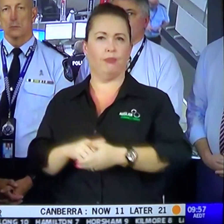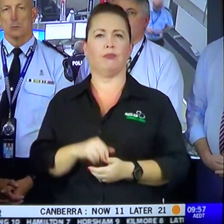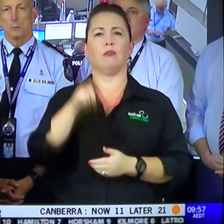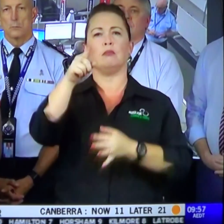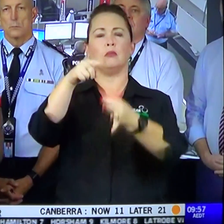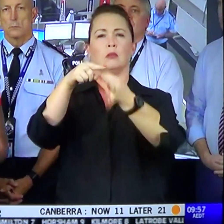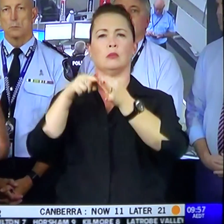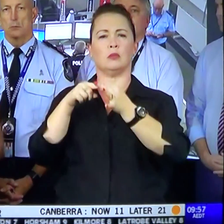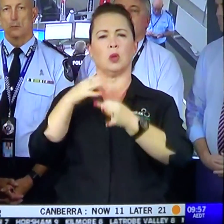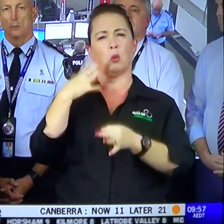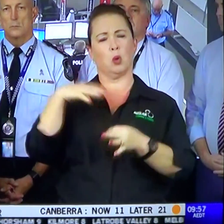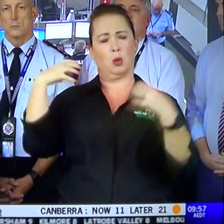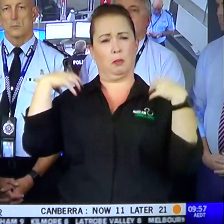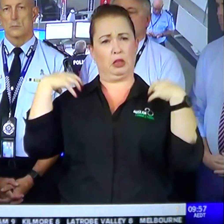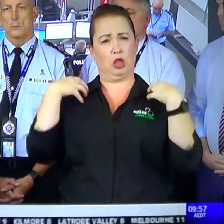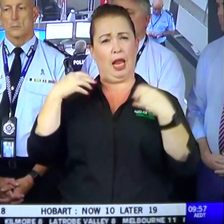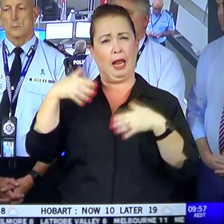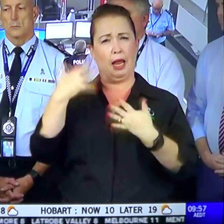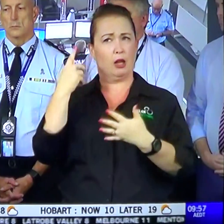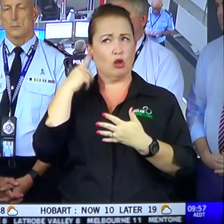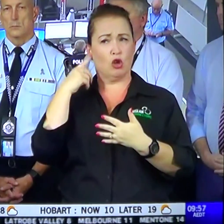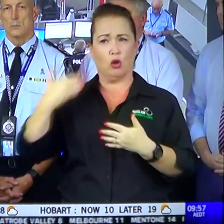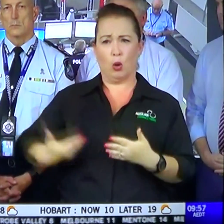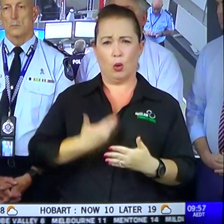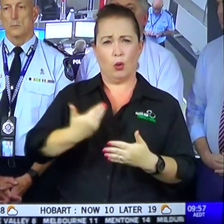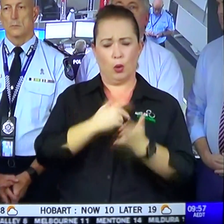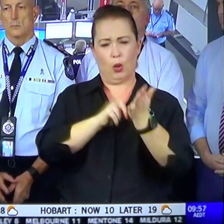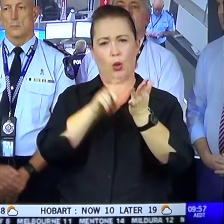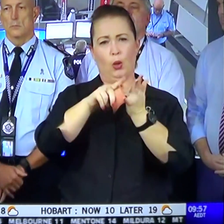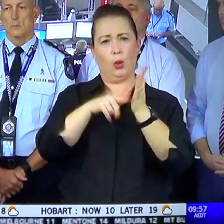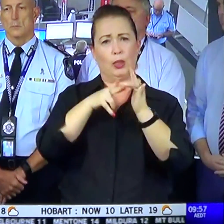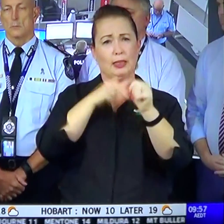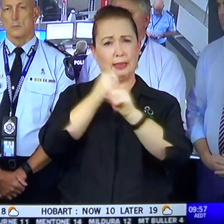Have we had any recent reports of looting, not necessarily this year in the south-east, but further up north?